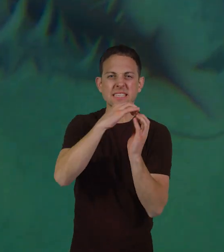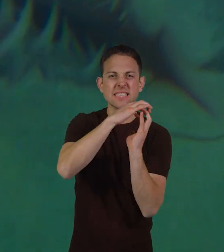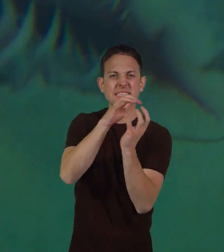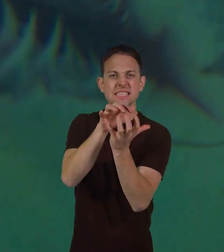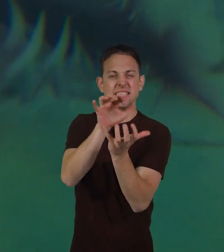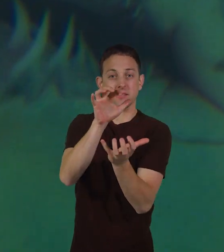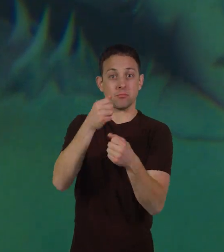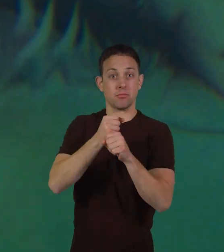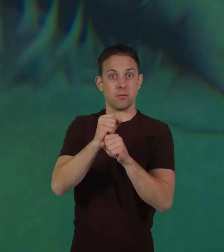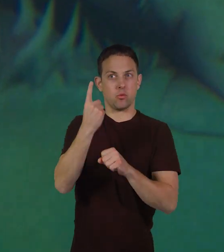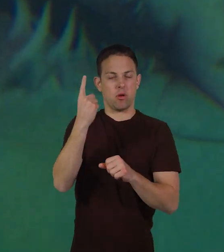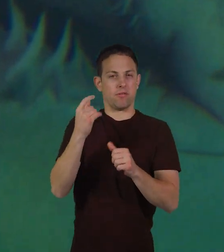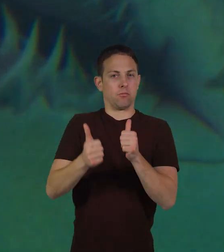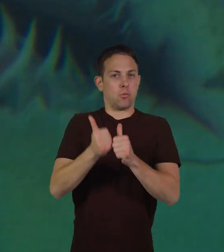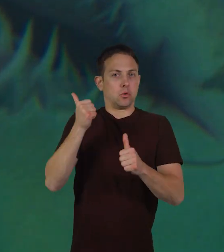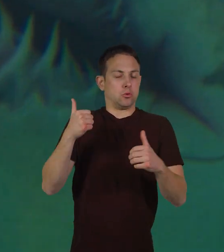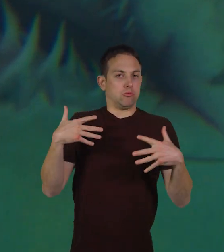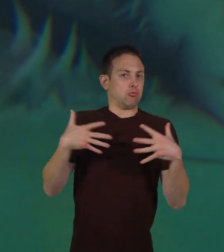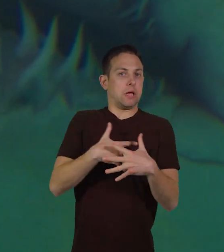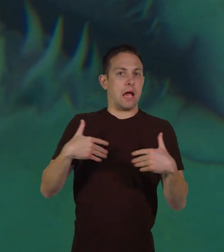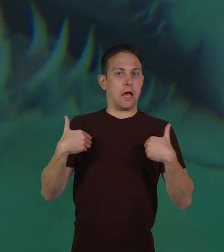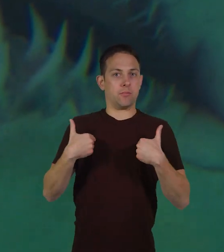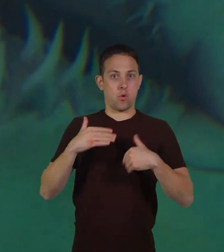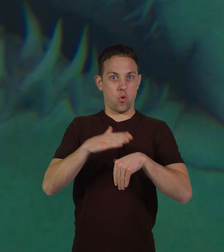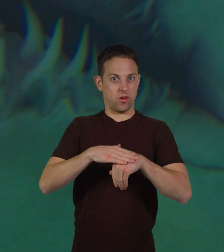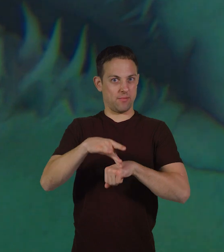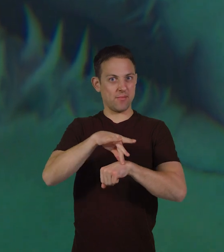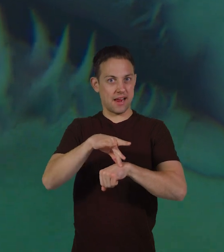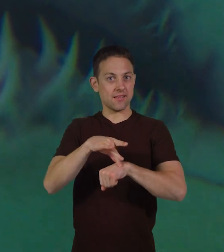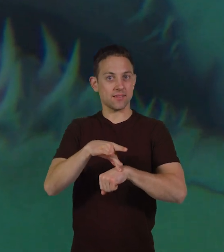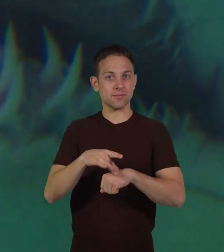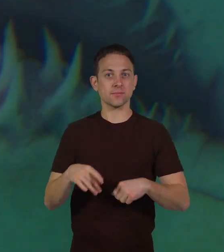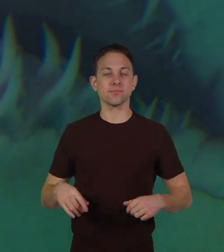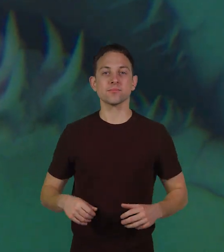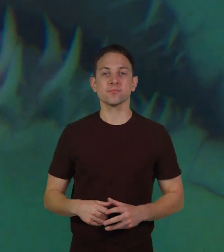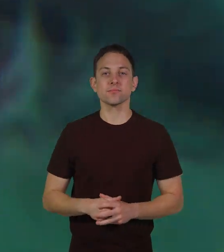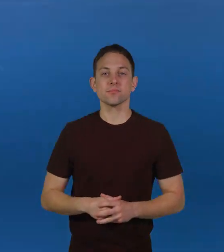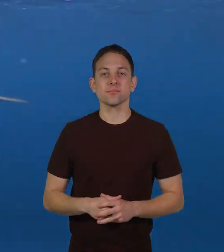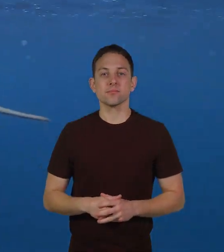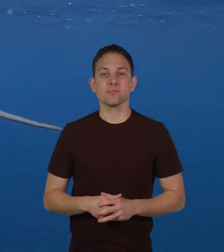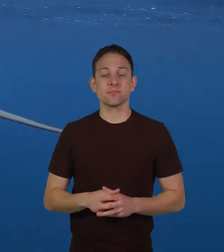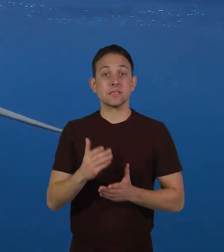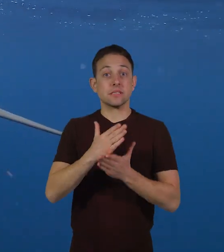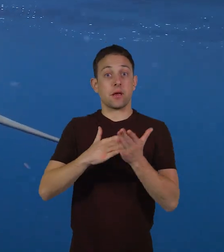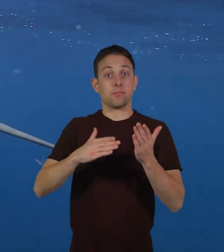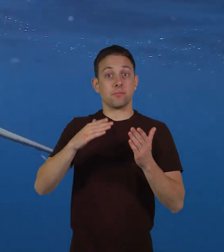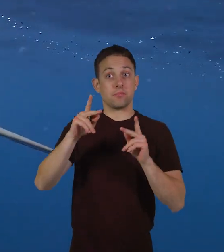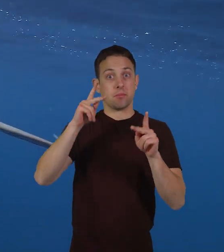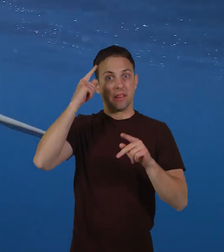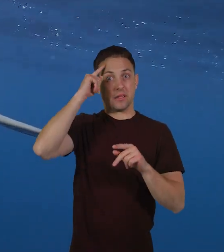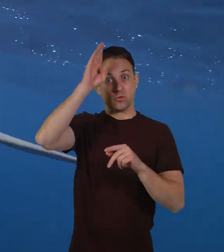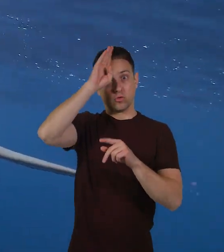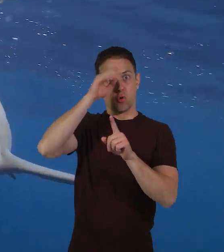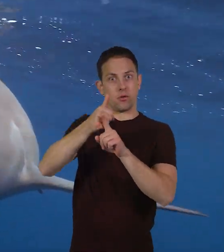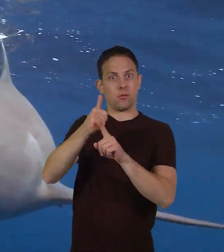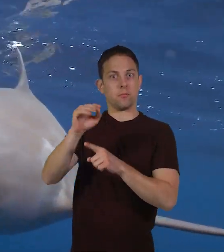teeth make them one of the most frightening animals on the planet. Some people think sharks are mammals,